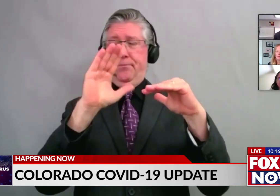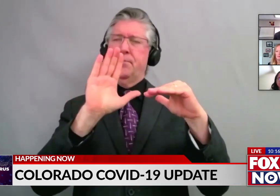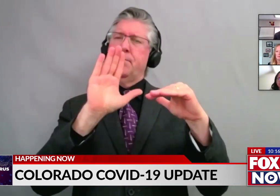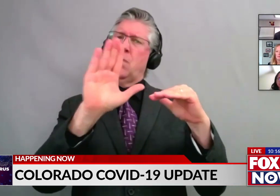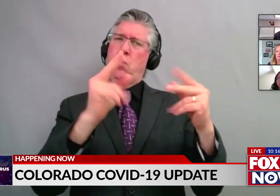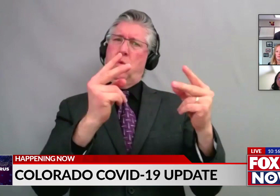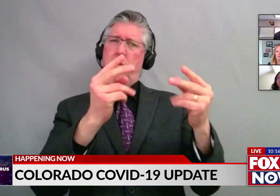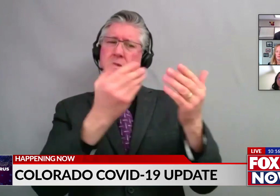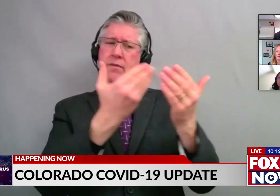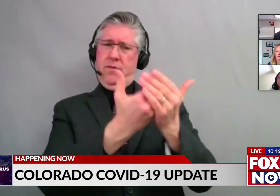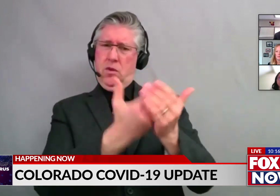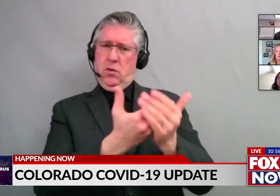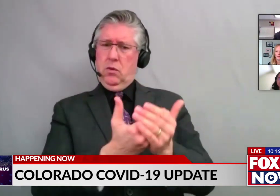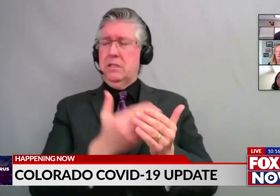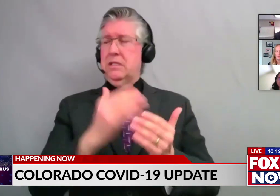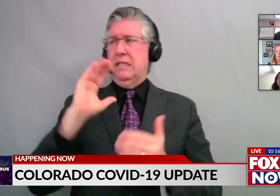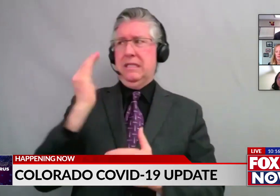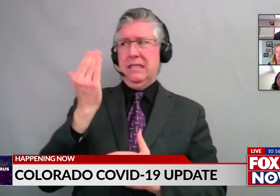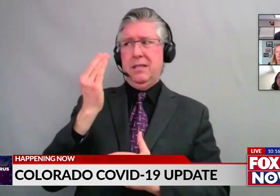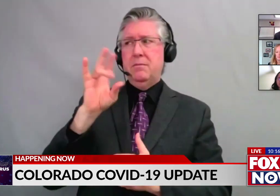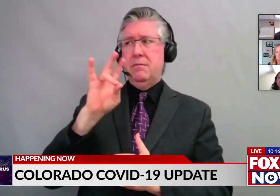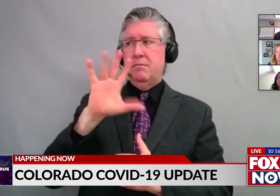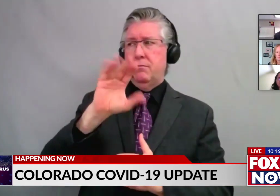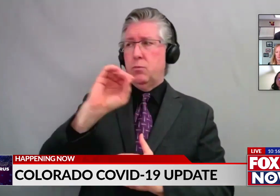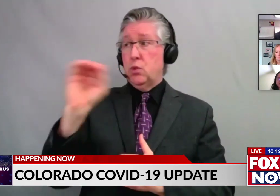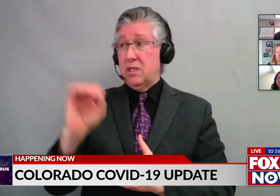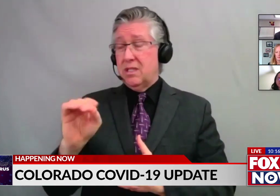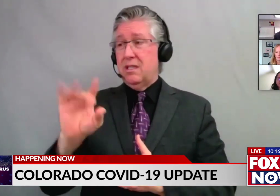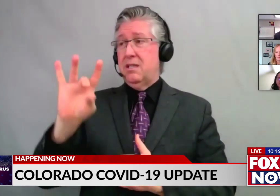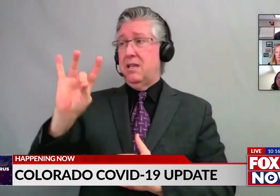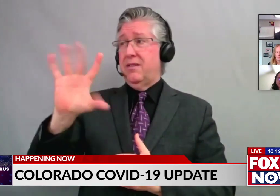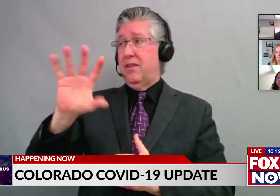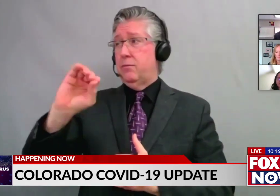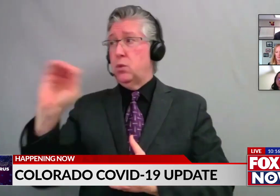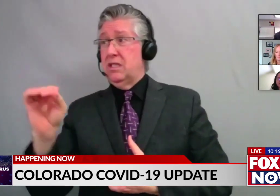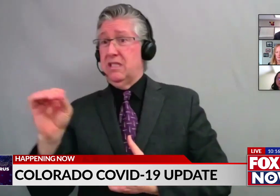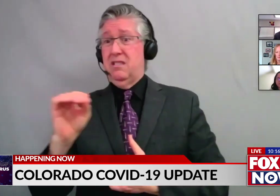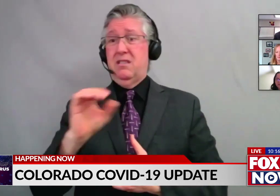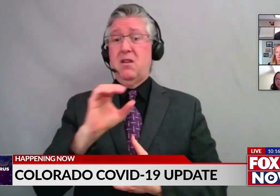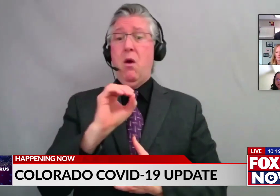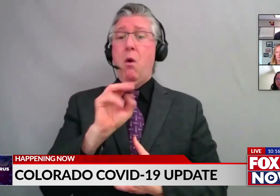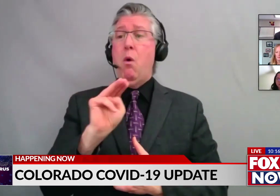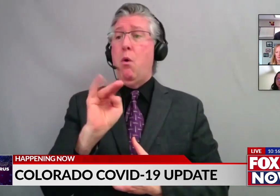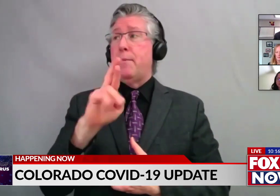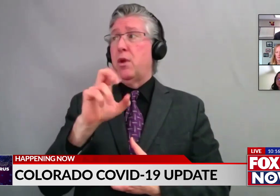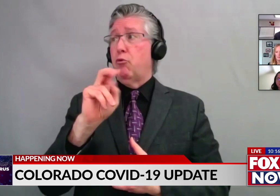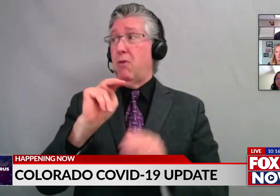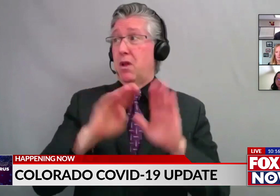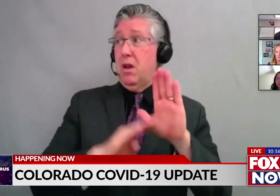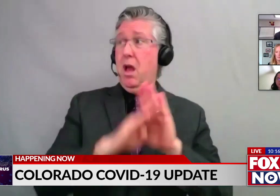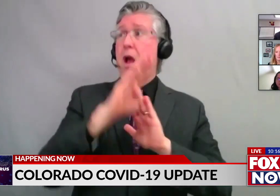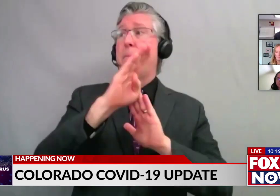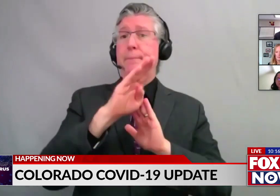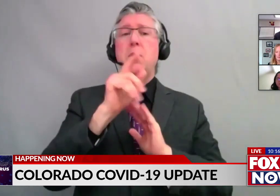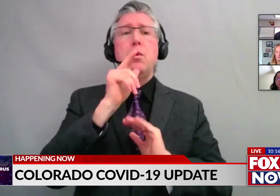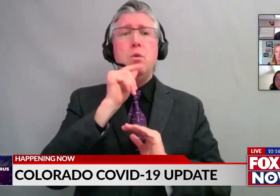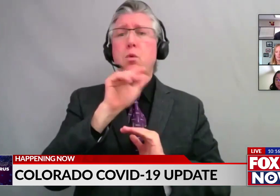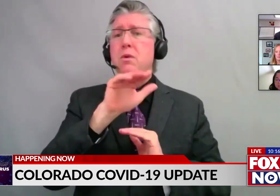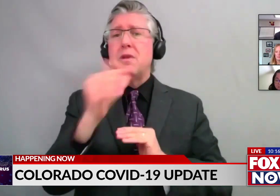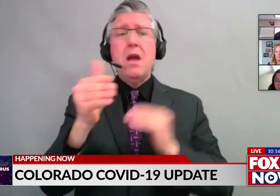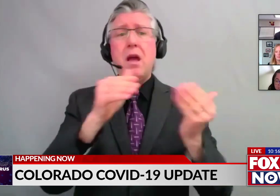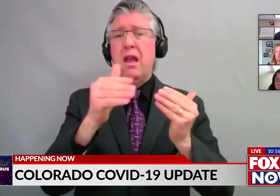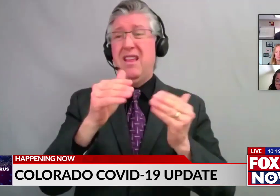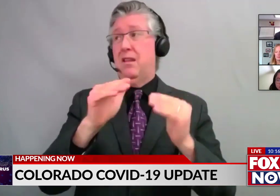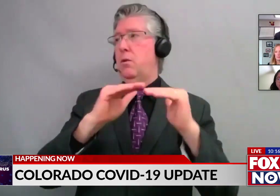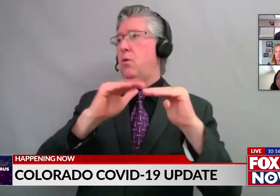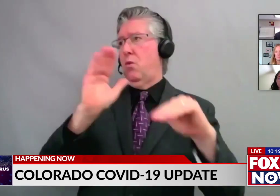75% to 80% of people who died in the Omicron, who died in the Omicron wave were over the age of 60. And yet in the state